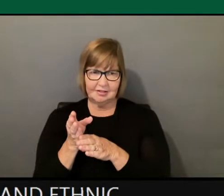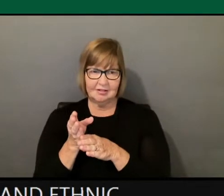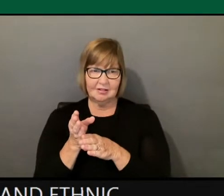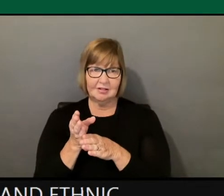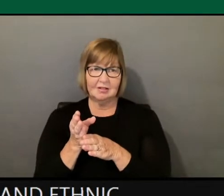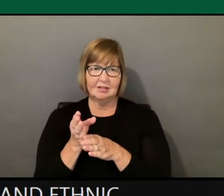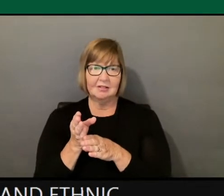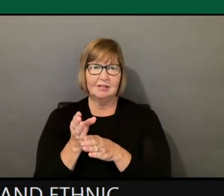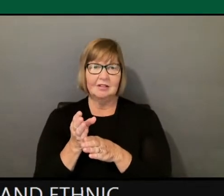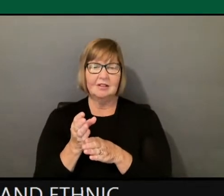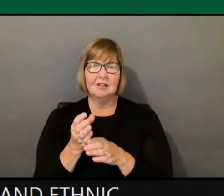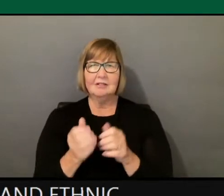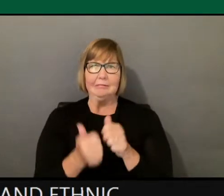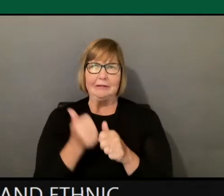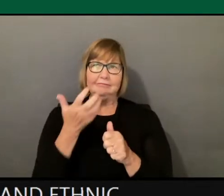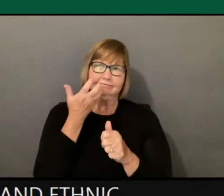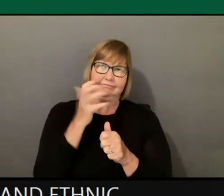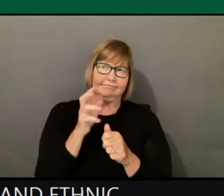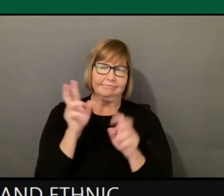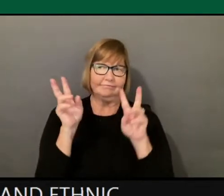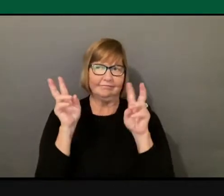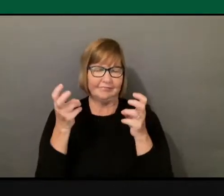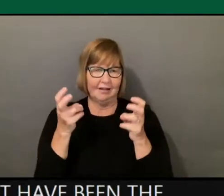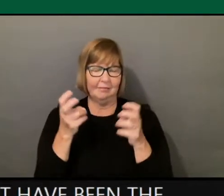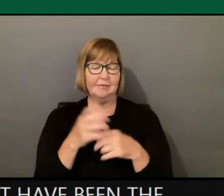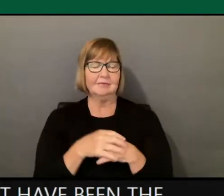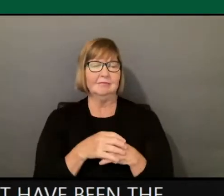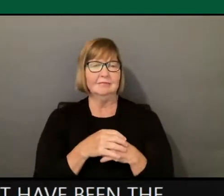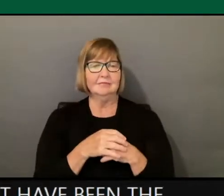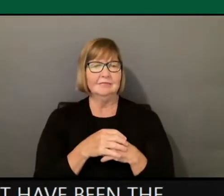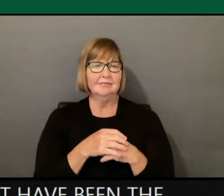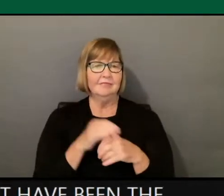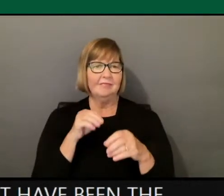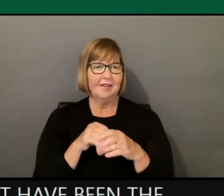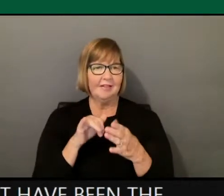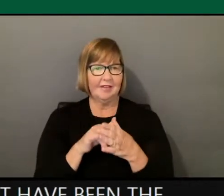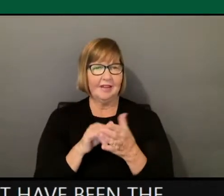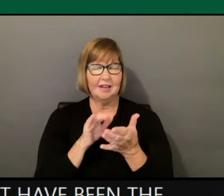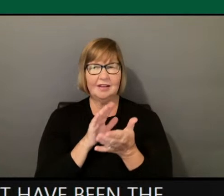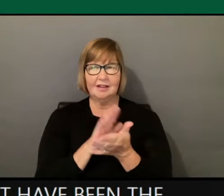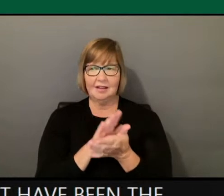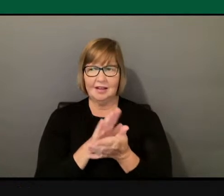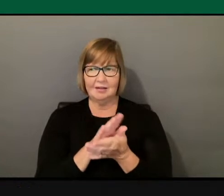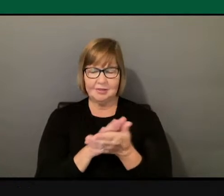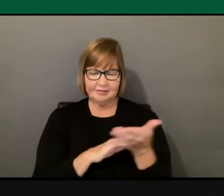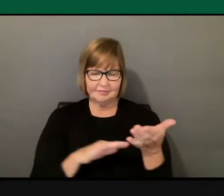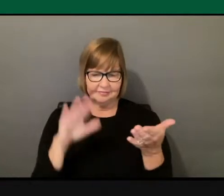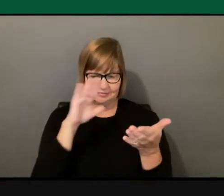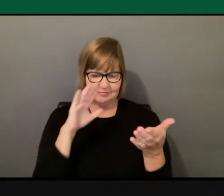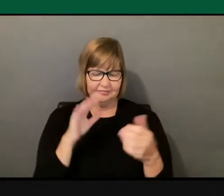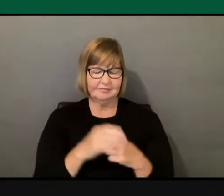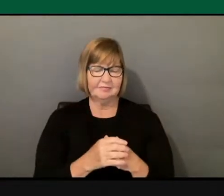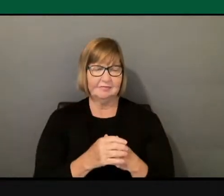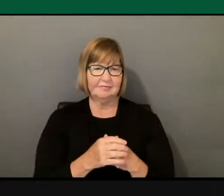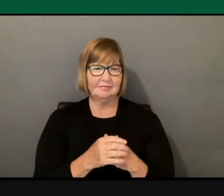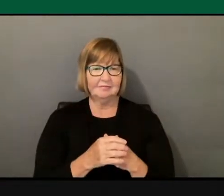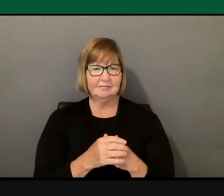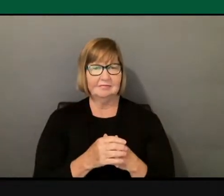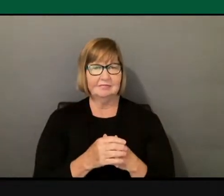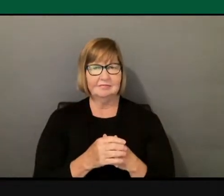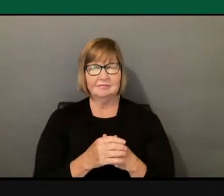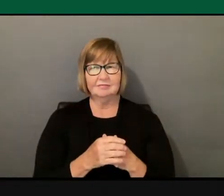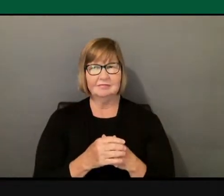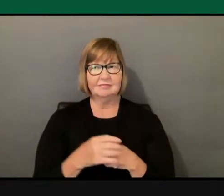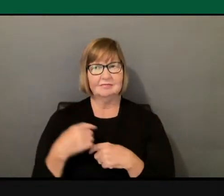disciplines in the academy. And the last couple of years, particularly since I